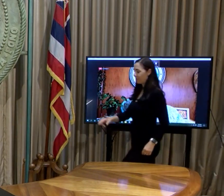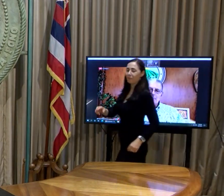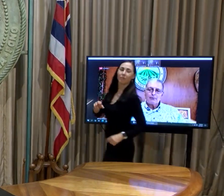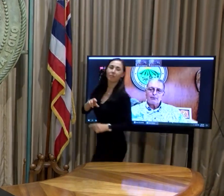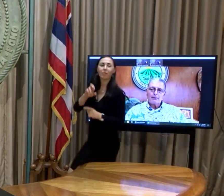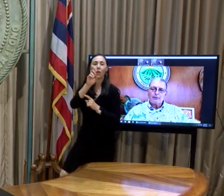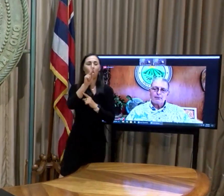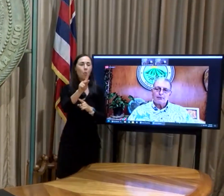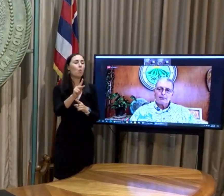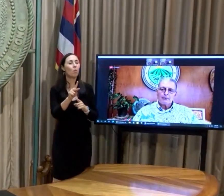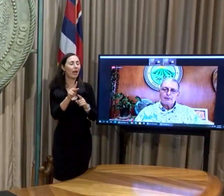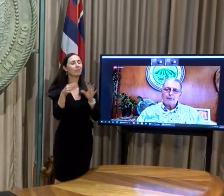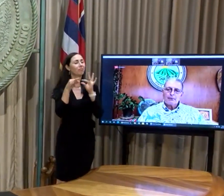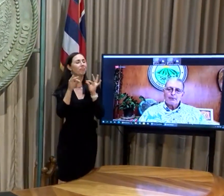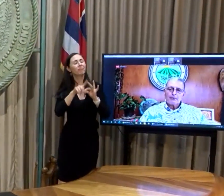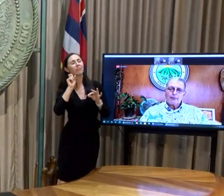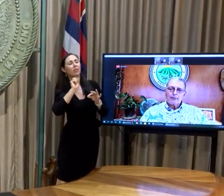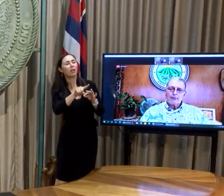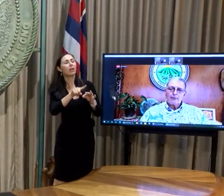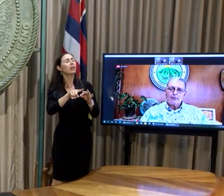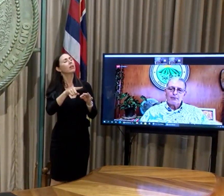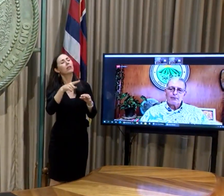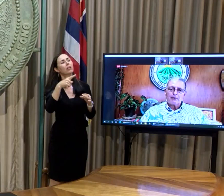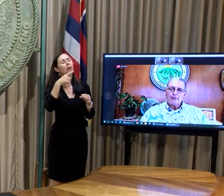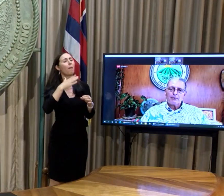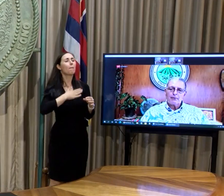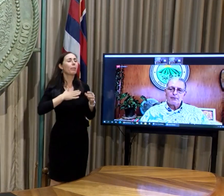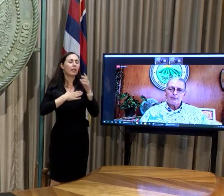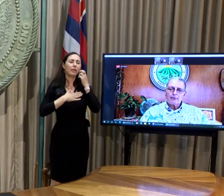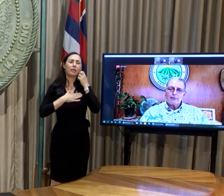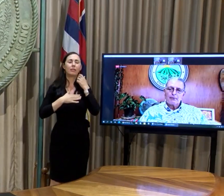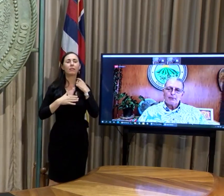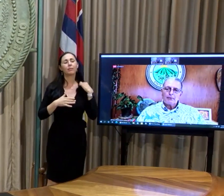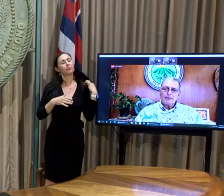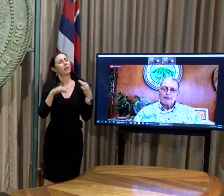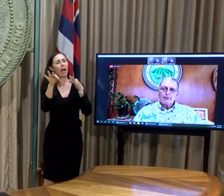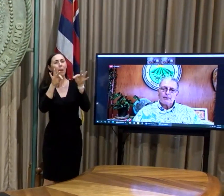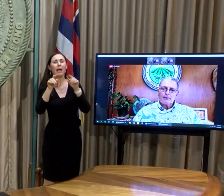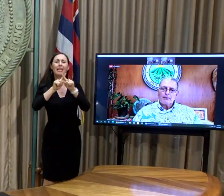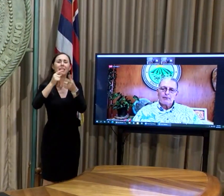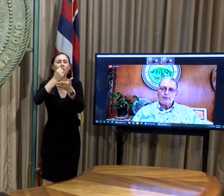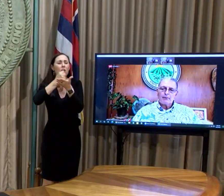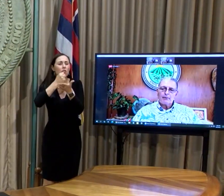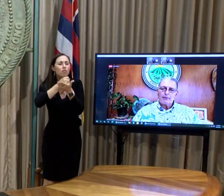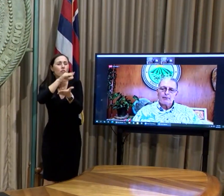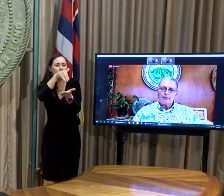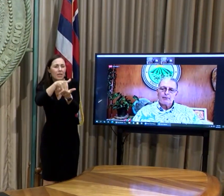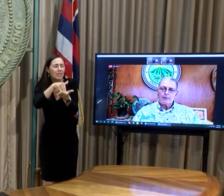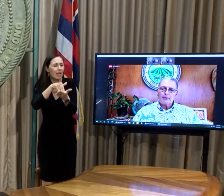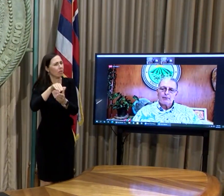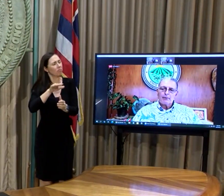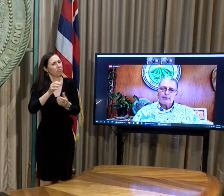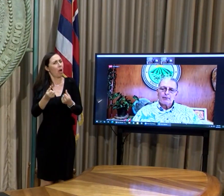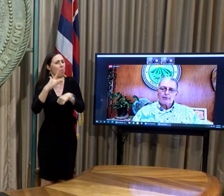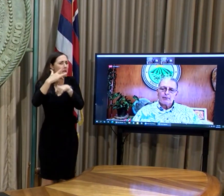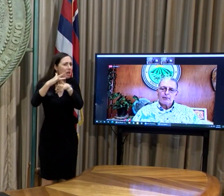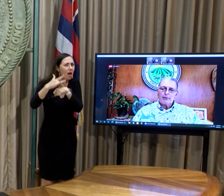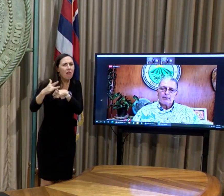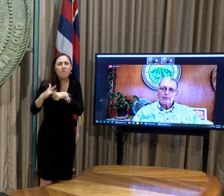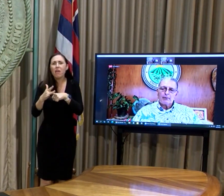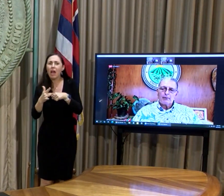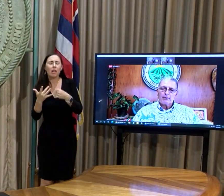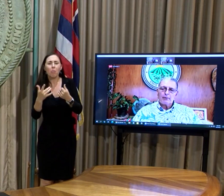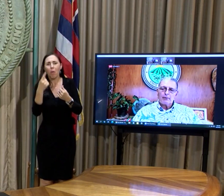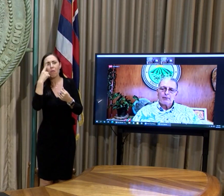it. Can you talk about the status of the treatment centers and capacity that we have for opioid